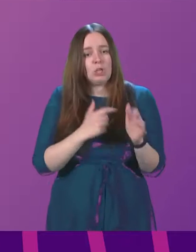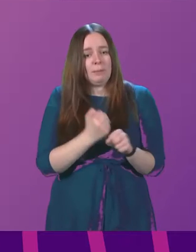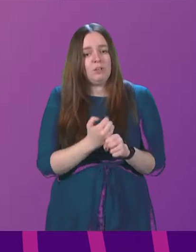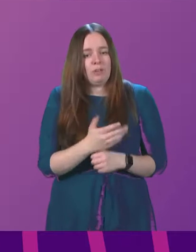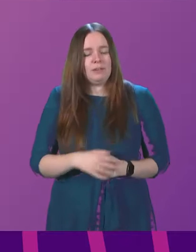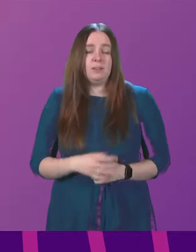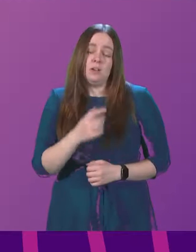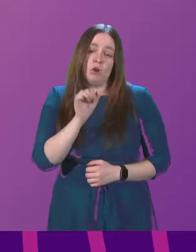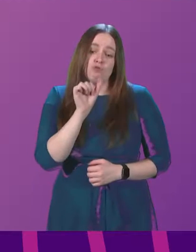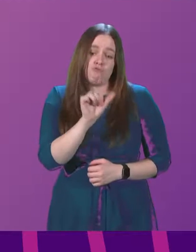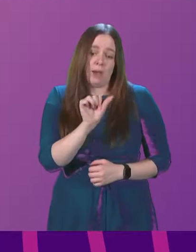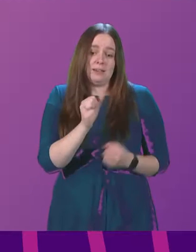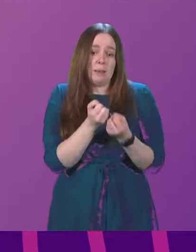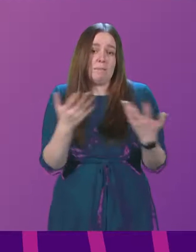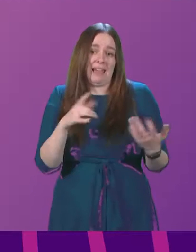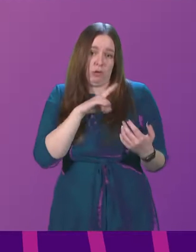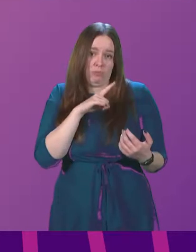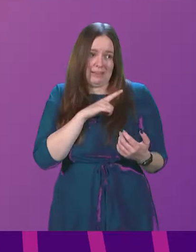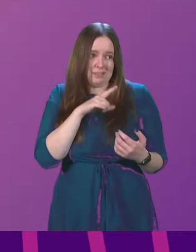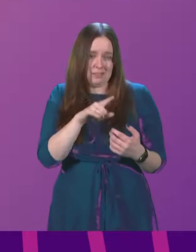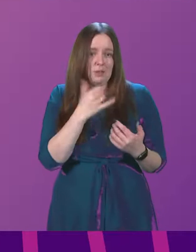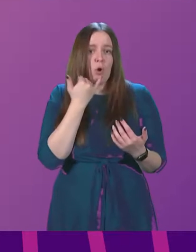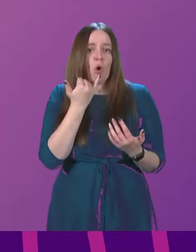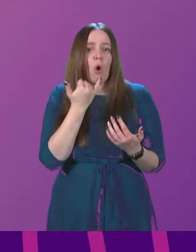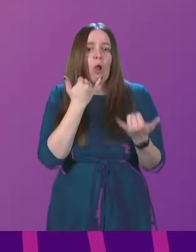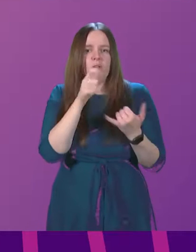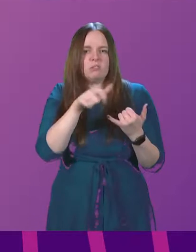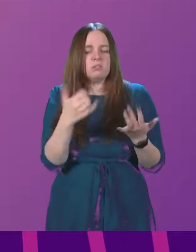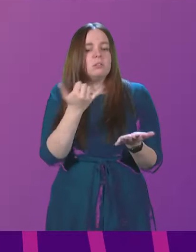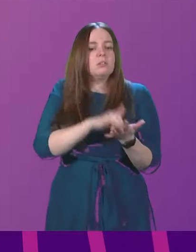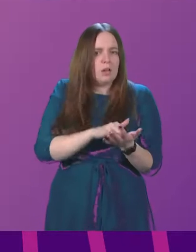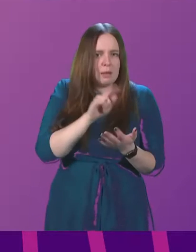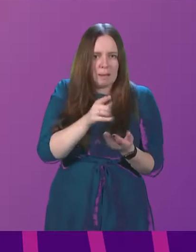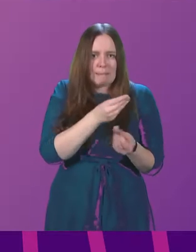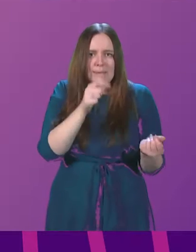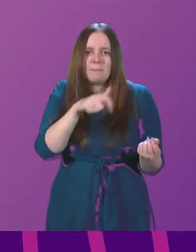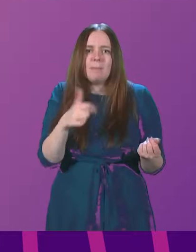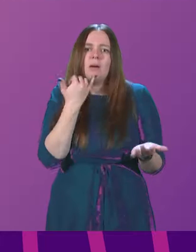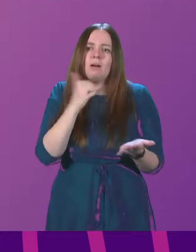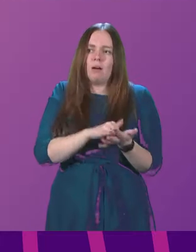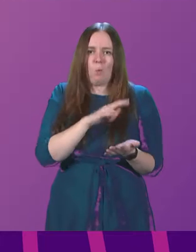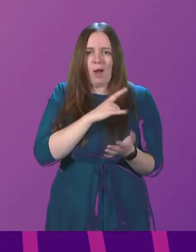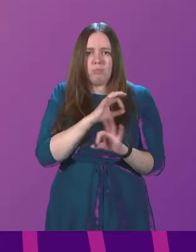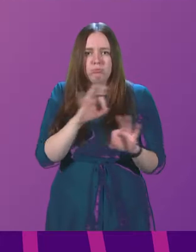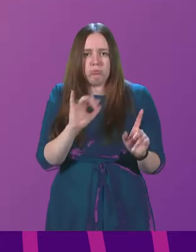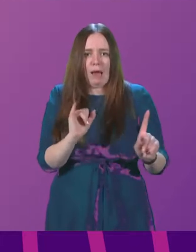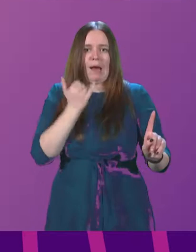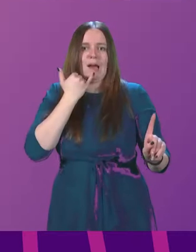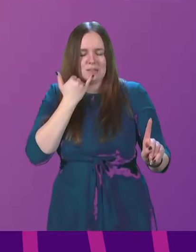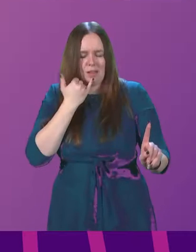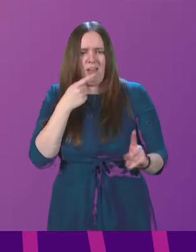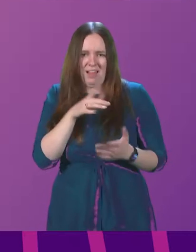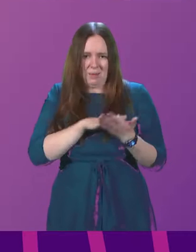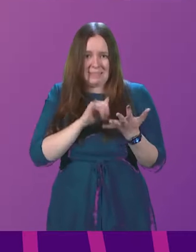It is right that there are a number of reasons why callers do hang up. But there are clearly some people hanging up because their call has simply not been answered. And that's an indication of